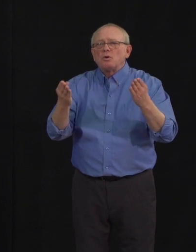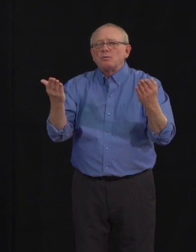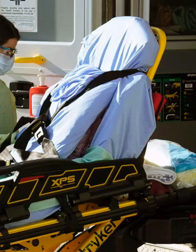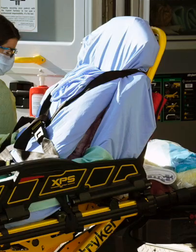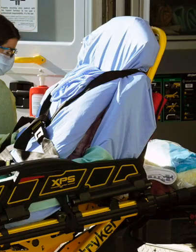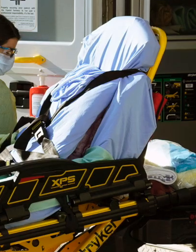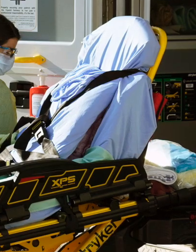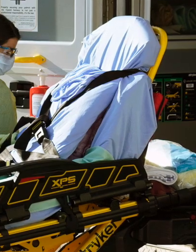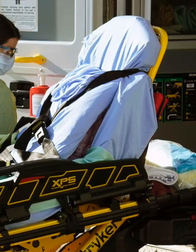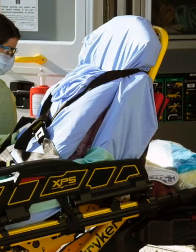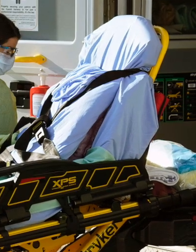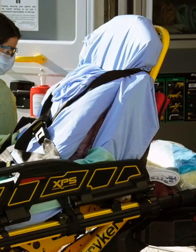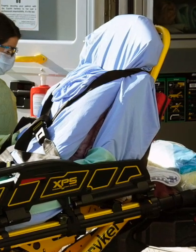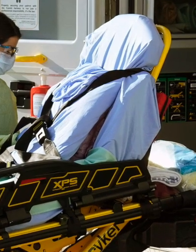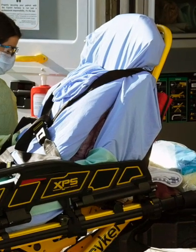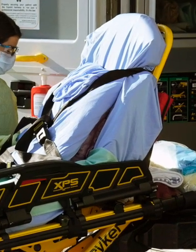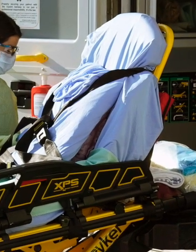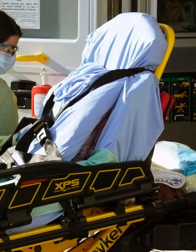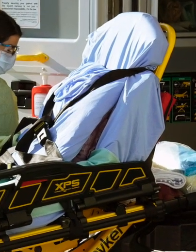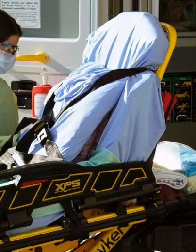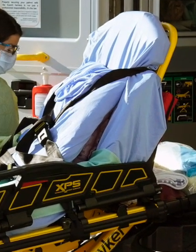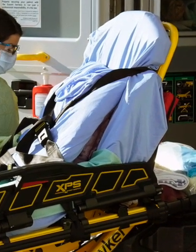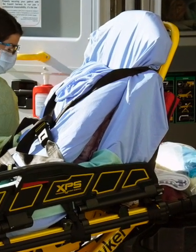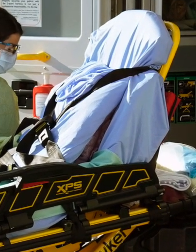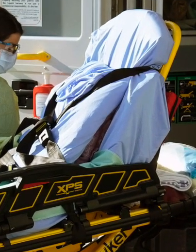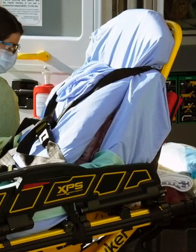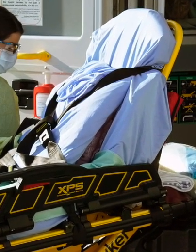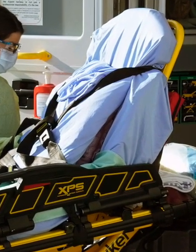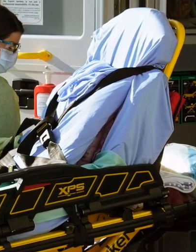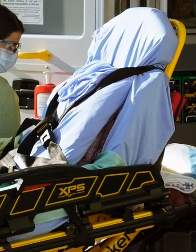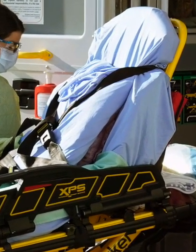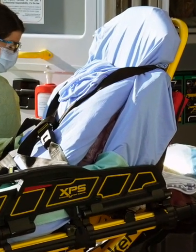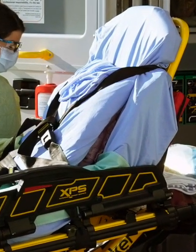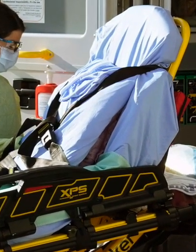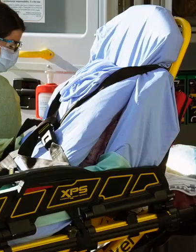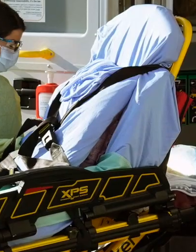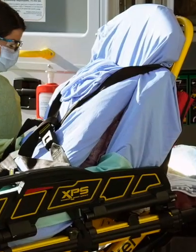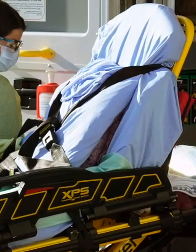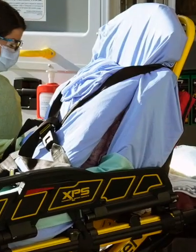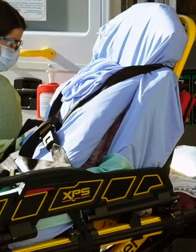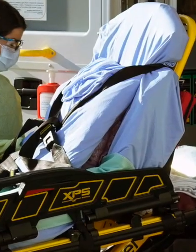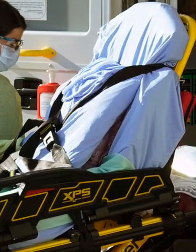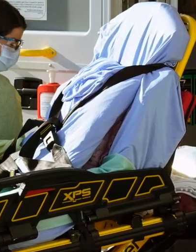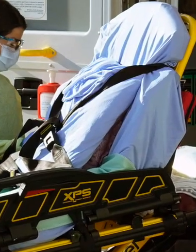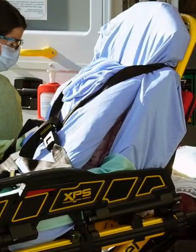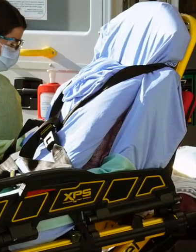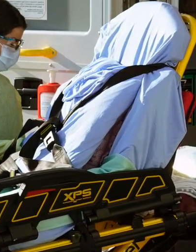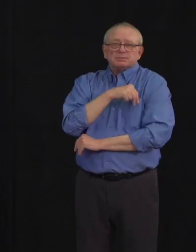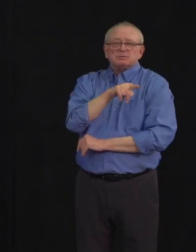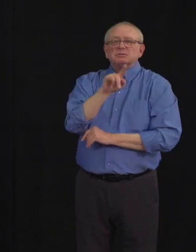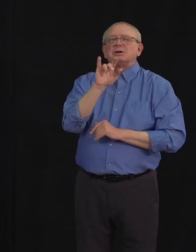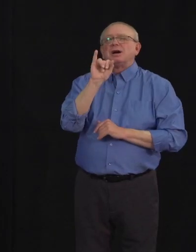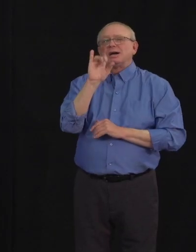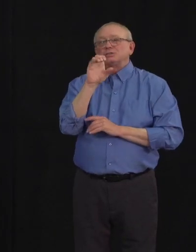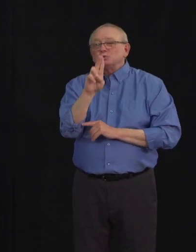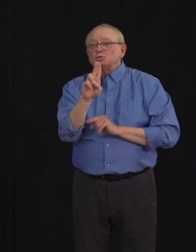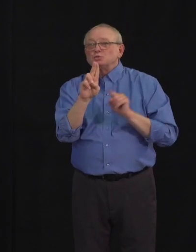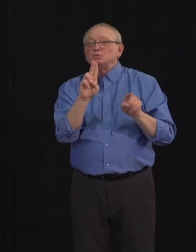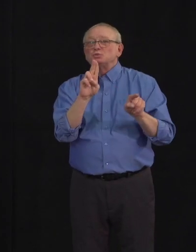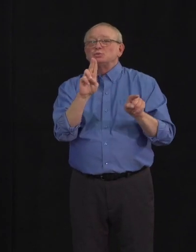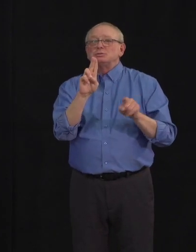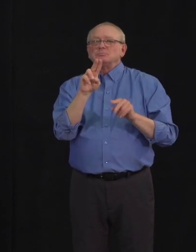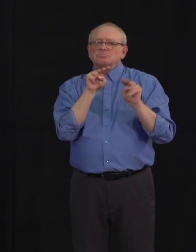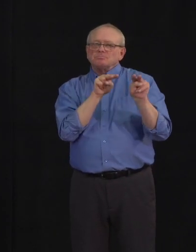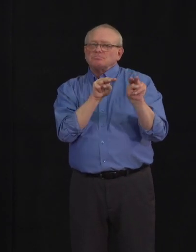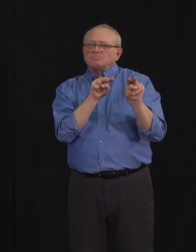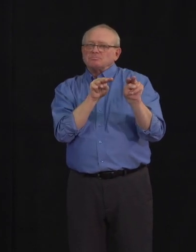One key measure is our hospitalization and intensive care admissions related to COVID-19. We are seeing a decline